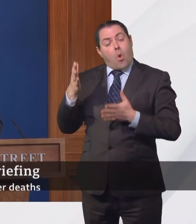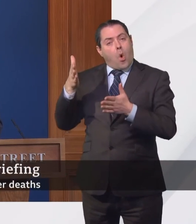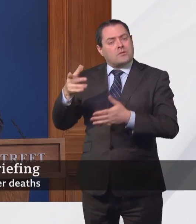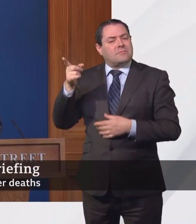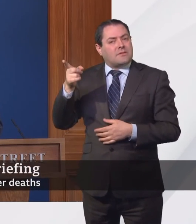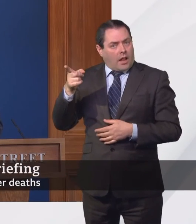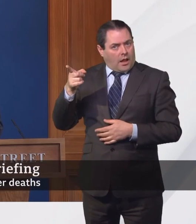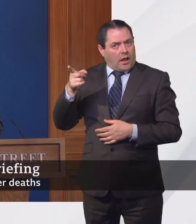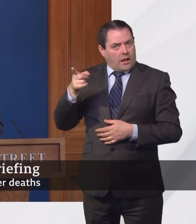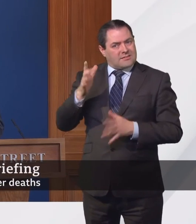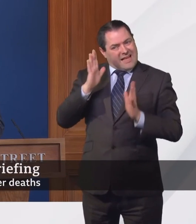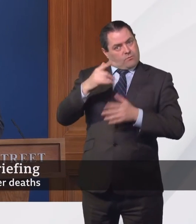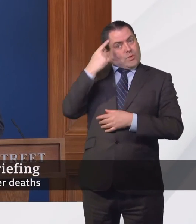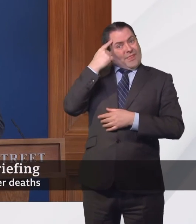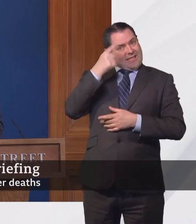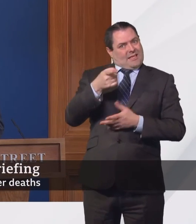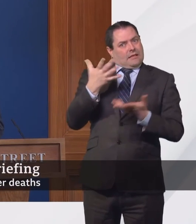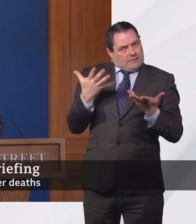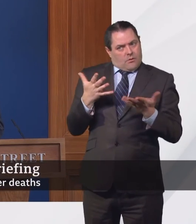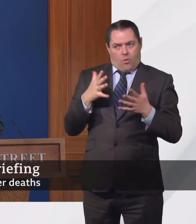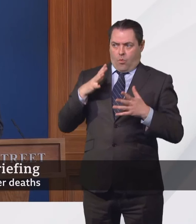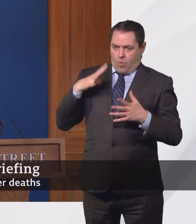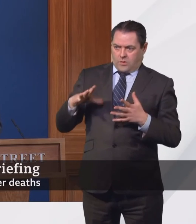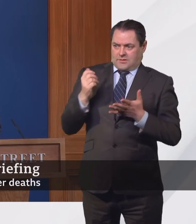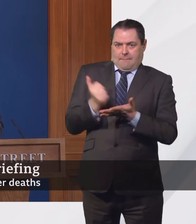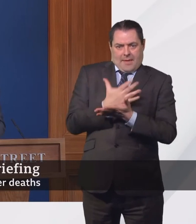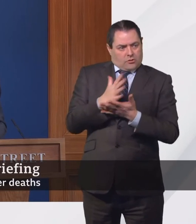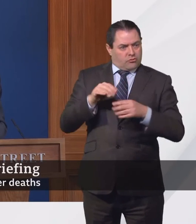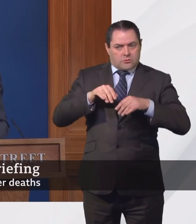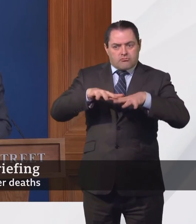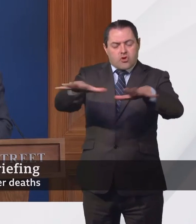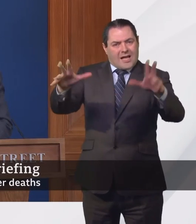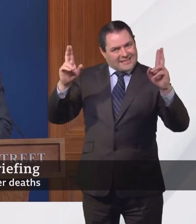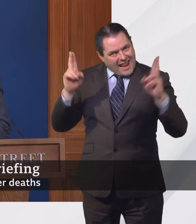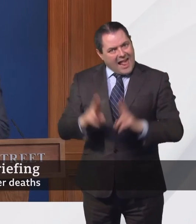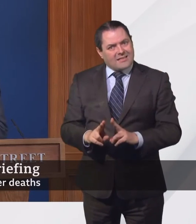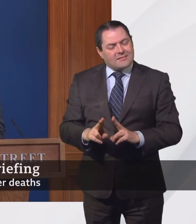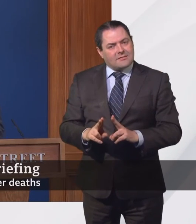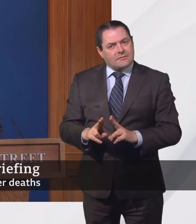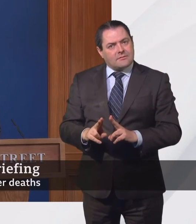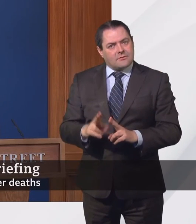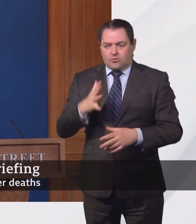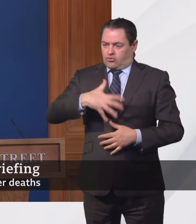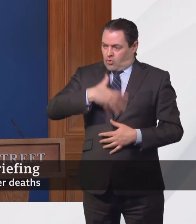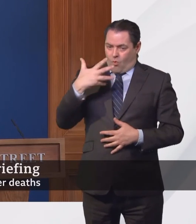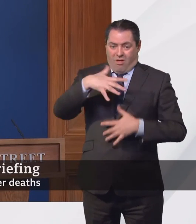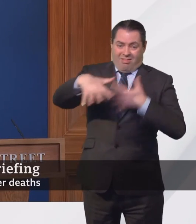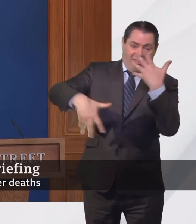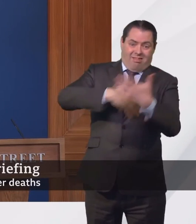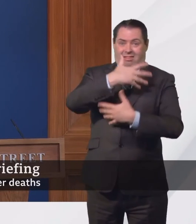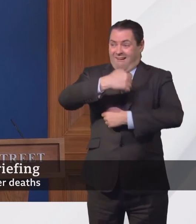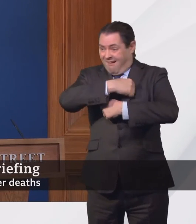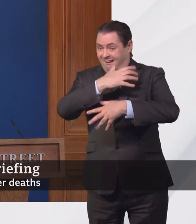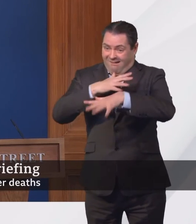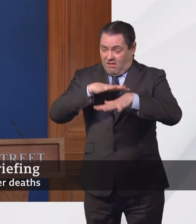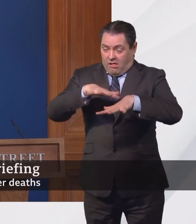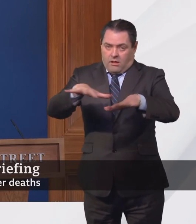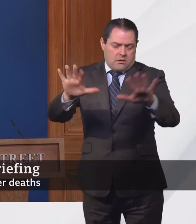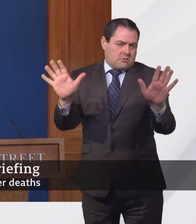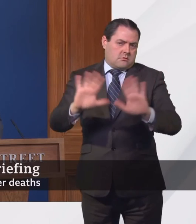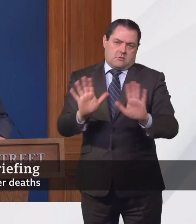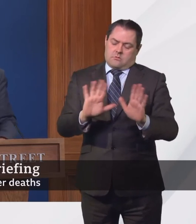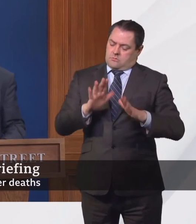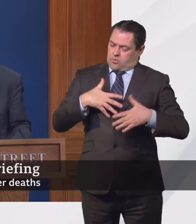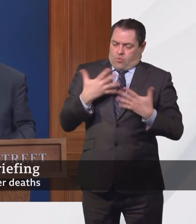thing that we all must do is try and keep rates down and be sensible as we unlock and get back to more interaction.